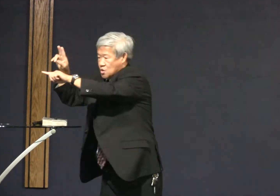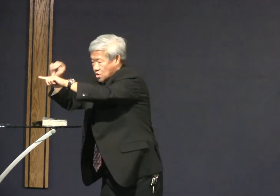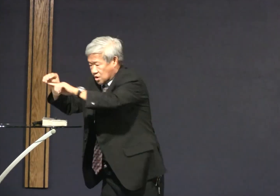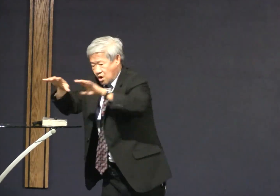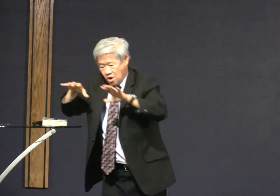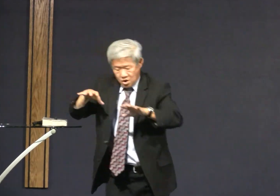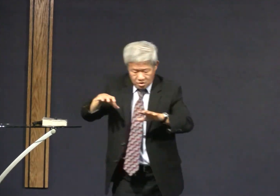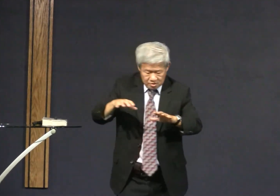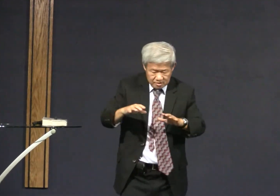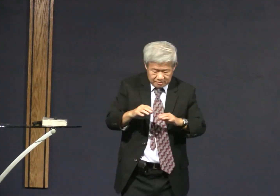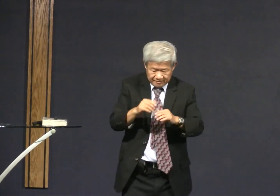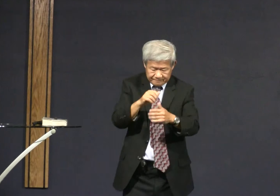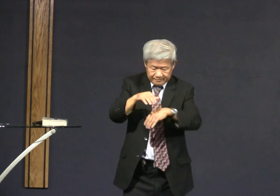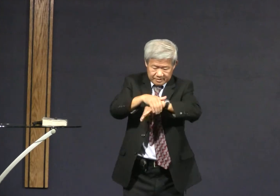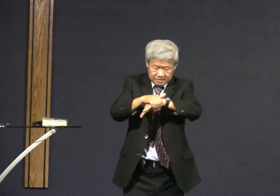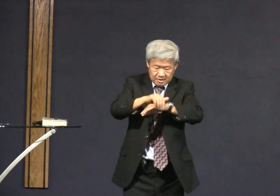and they have symbols